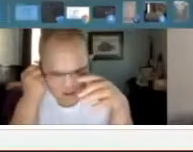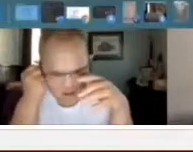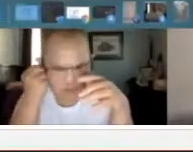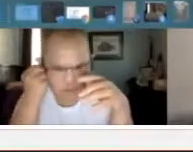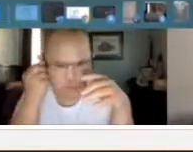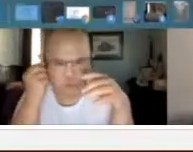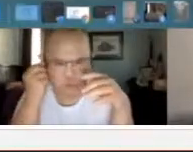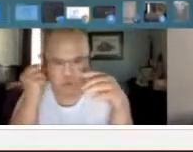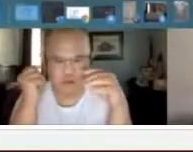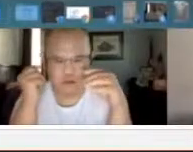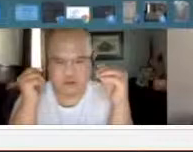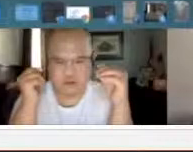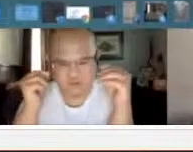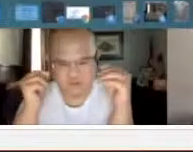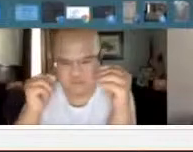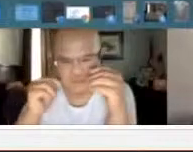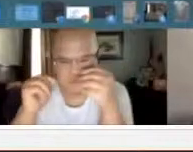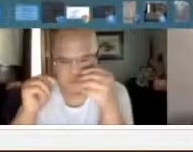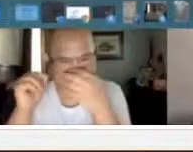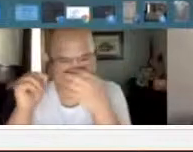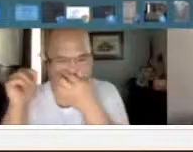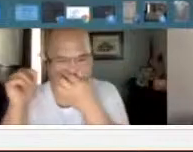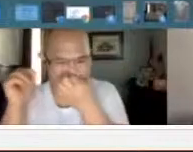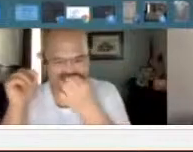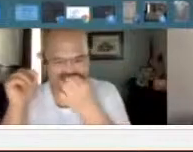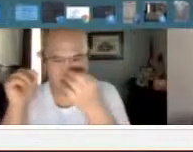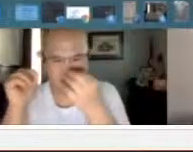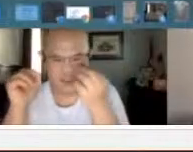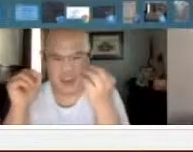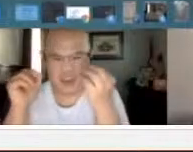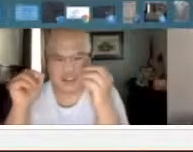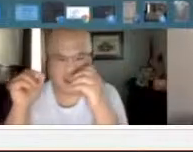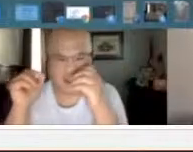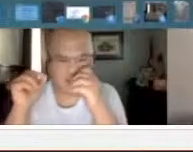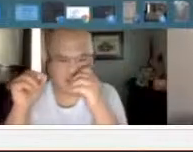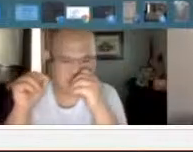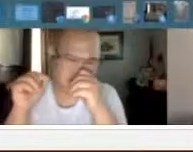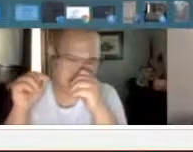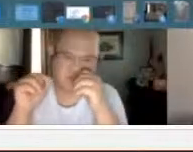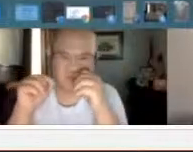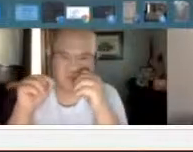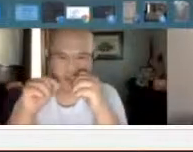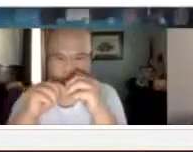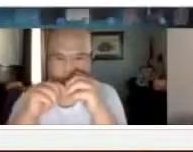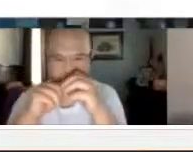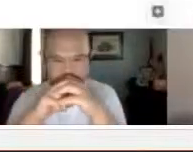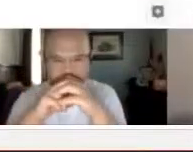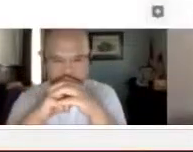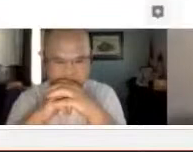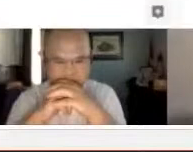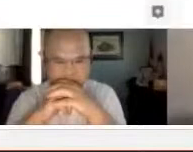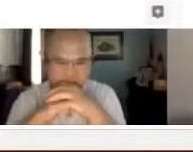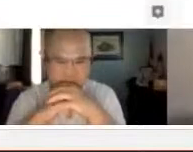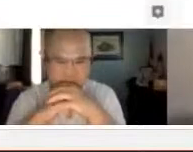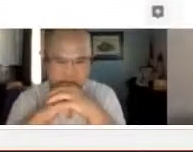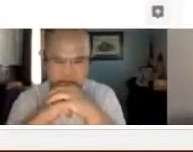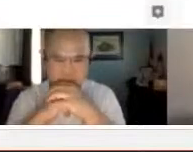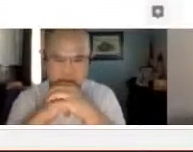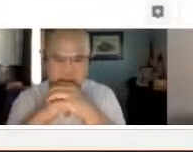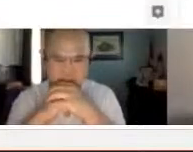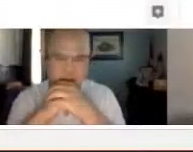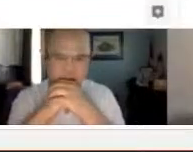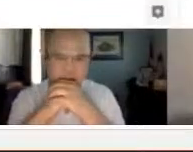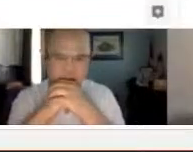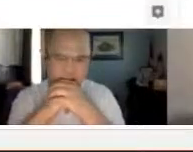game. Oh, okay. Yeah. Do you want to start off with that first? Yes. Yeah. Yeah. All right. Awesome. Okay.